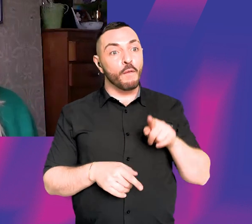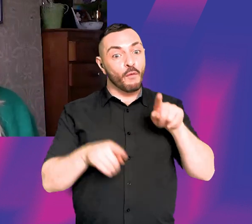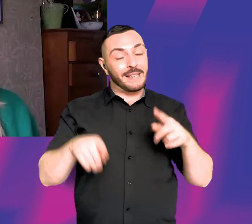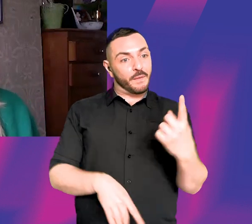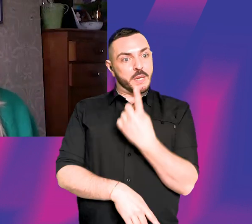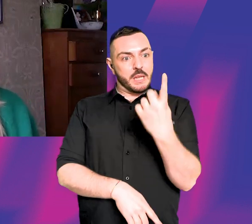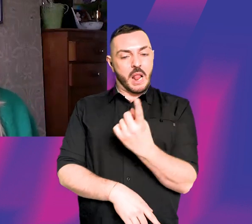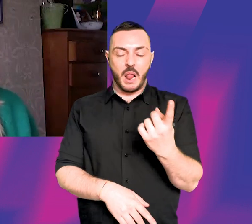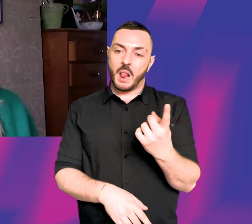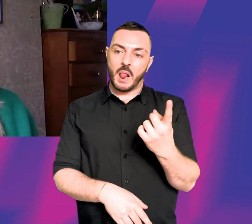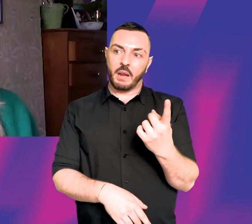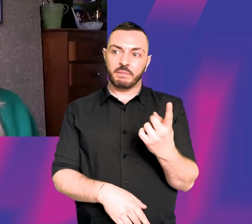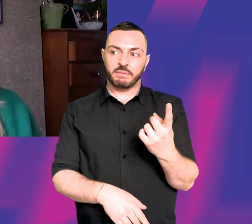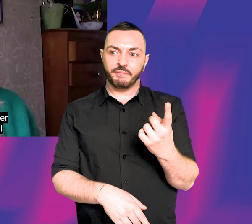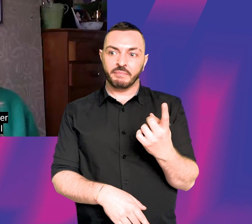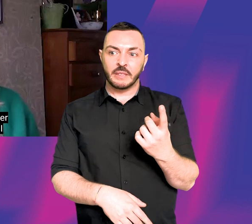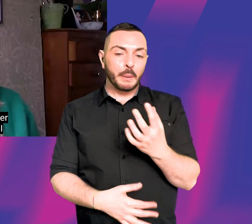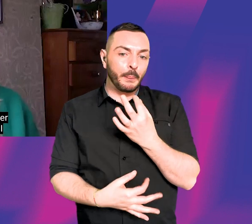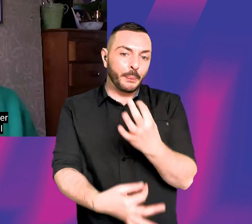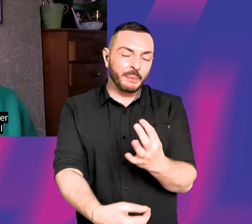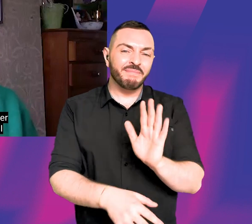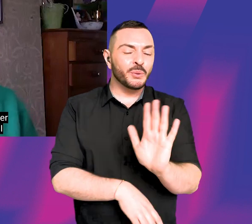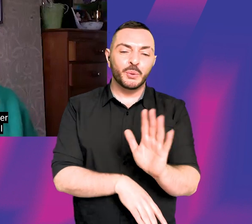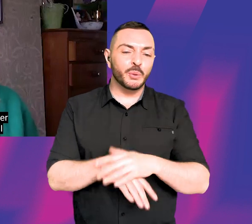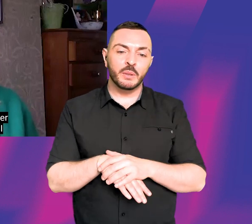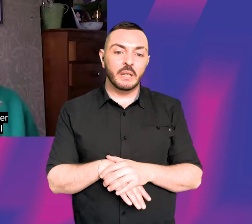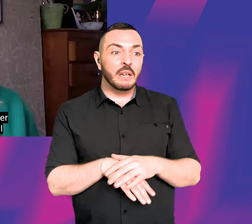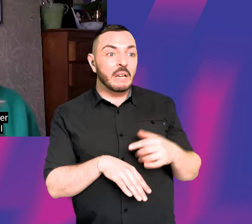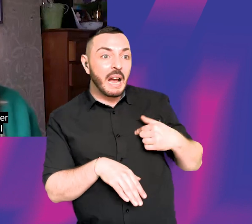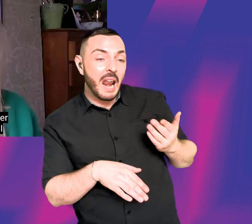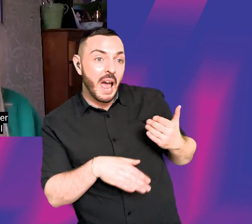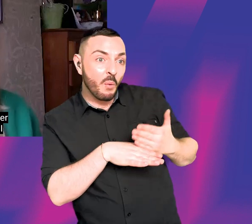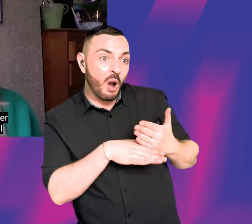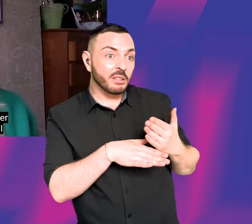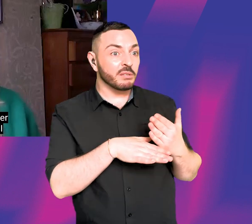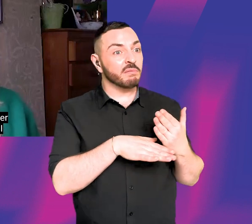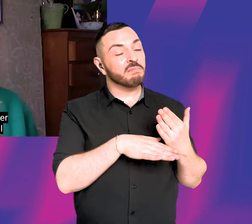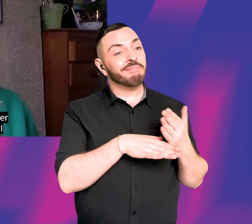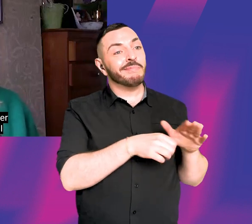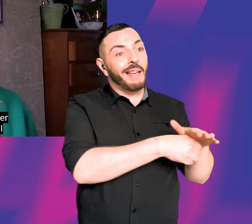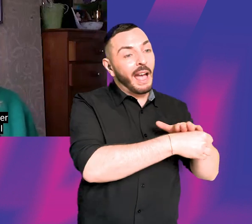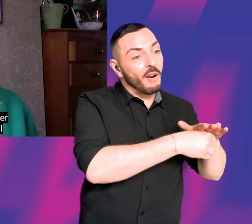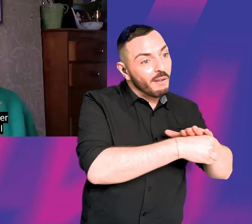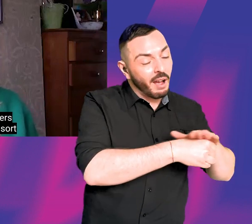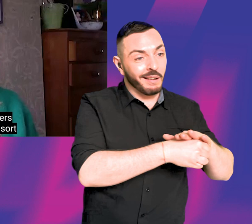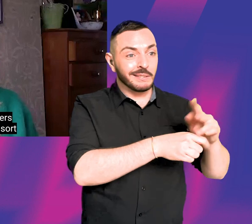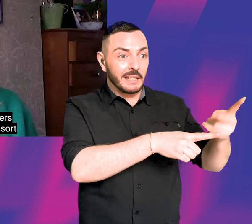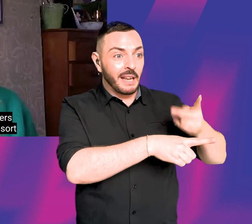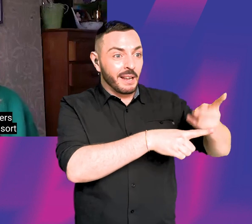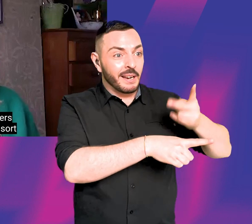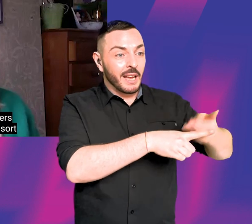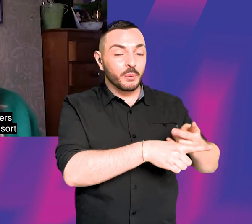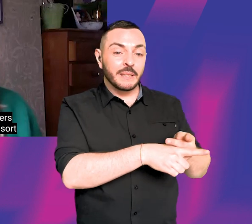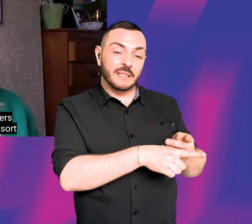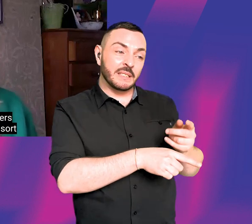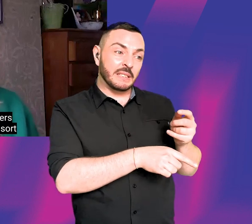is the thing that is most intriguing to me. I mean, I would work in one genre over and over and over again, if it meant that I could work with